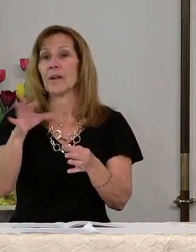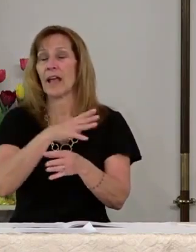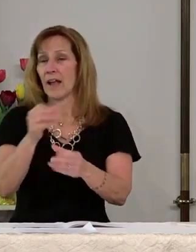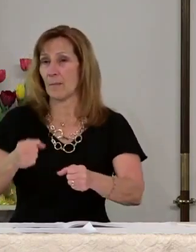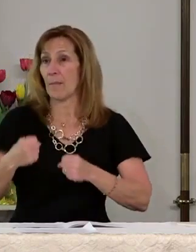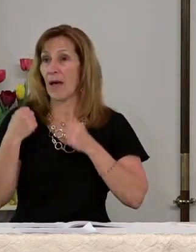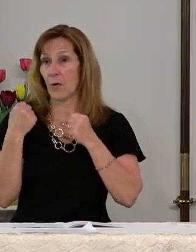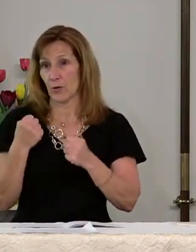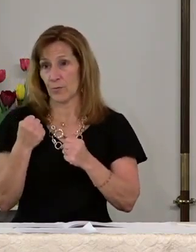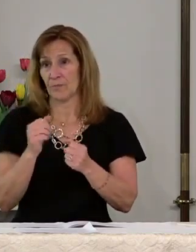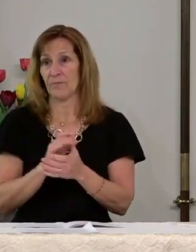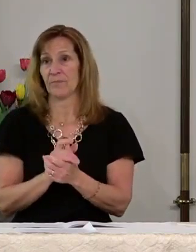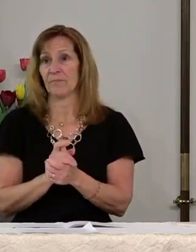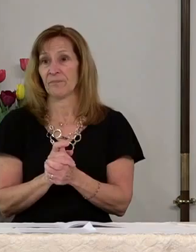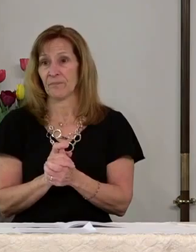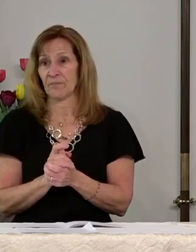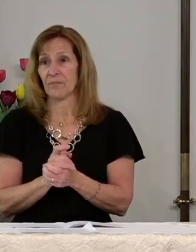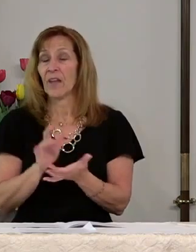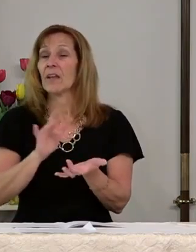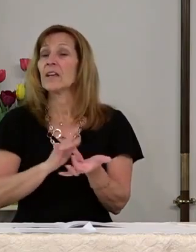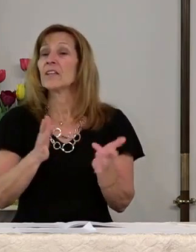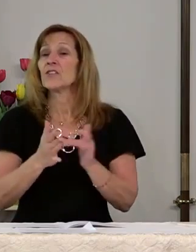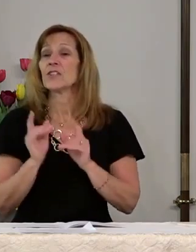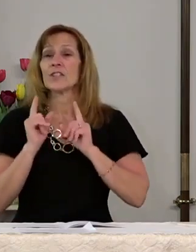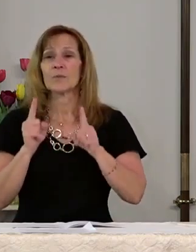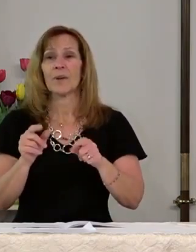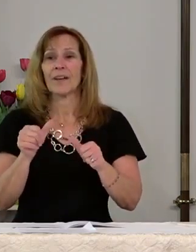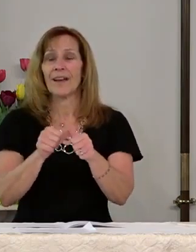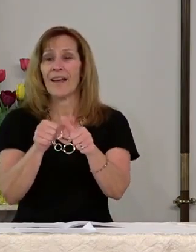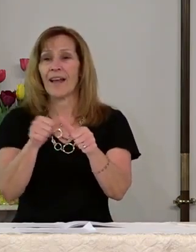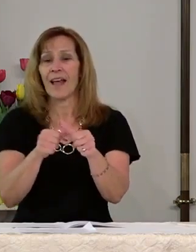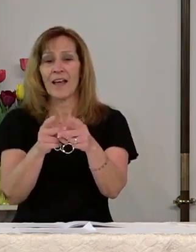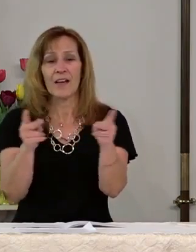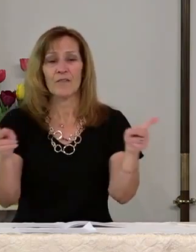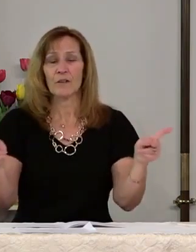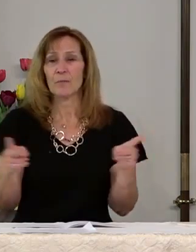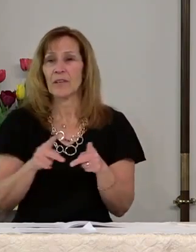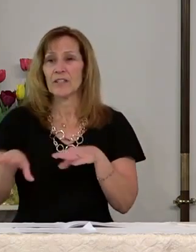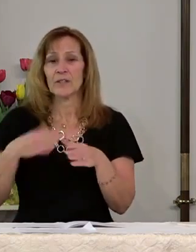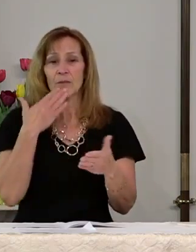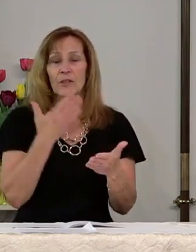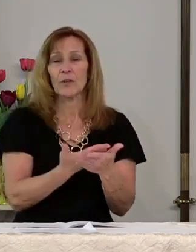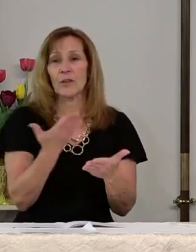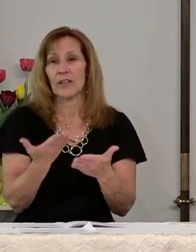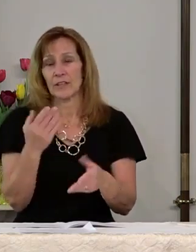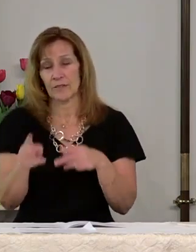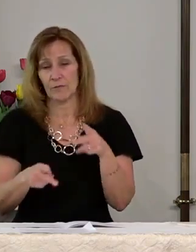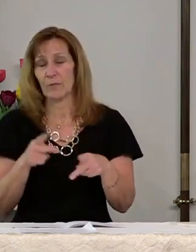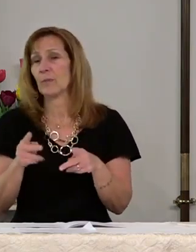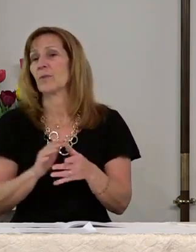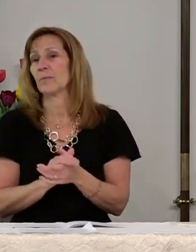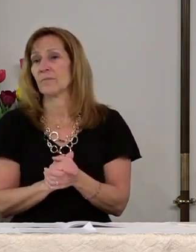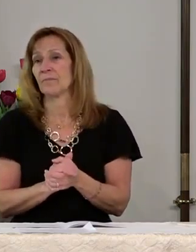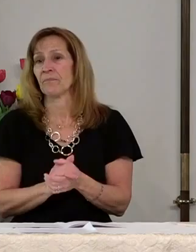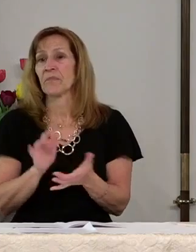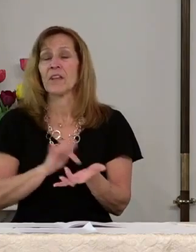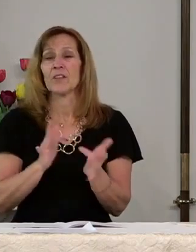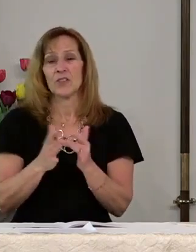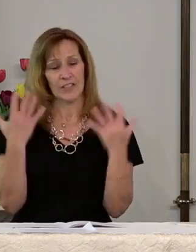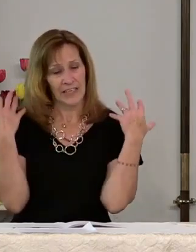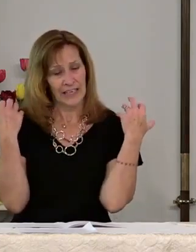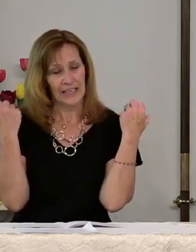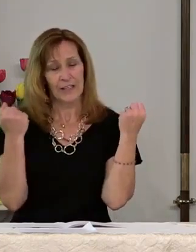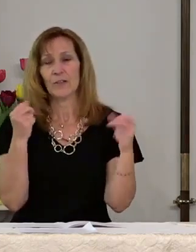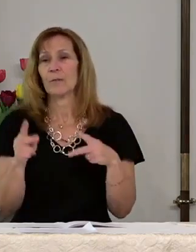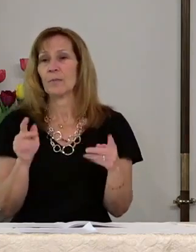power. Jesus went everywhere doing good things for people. Jesus healed